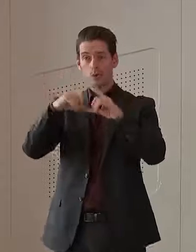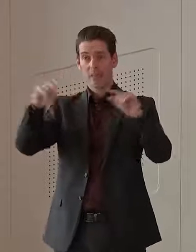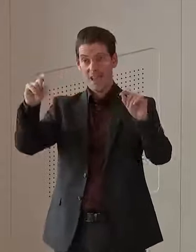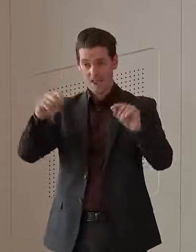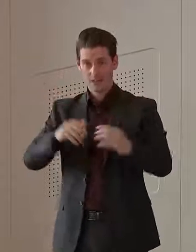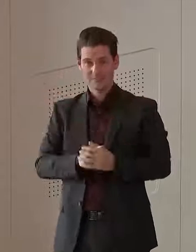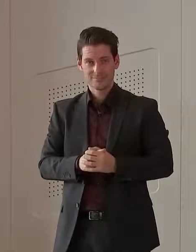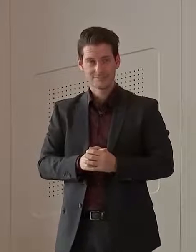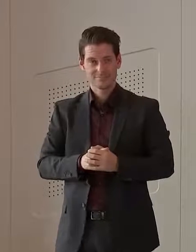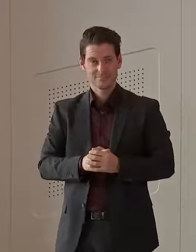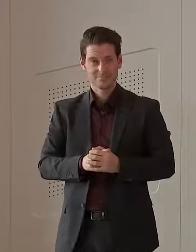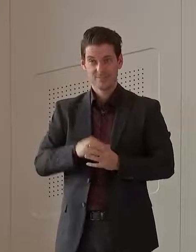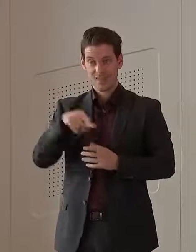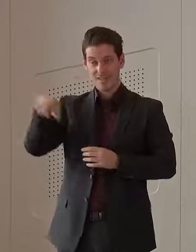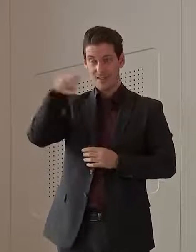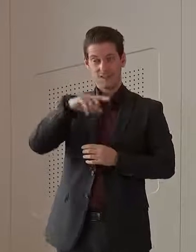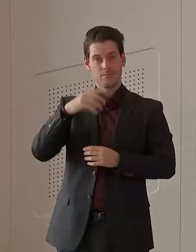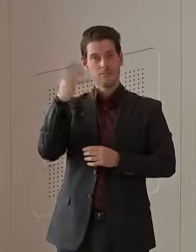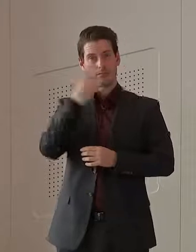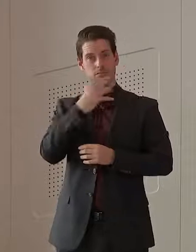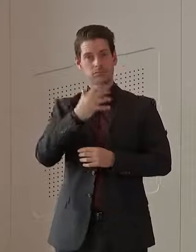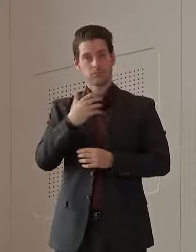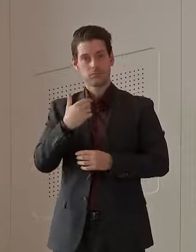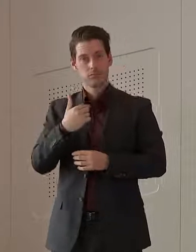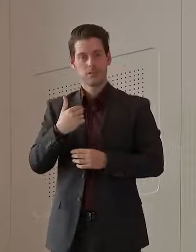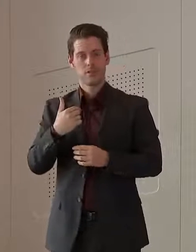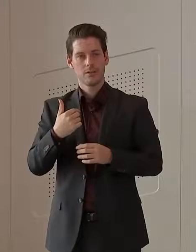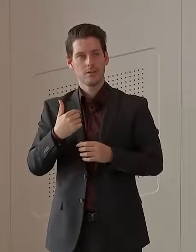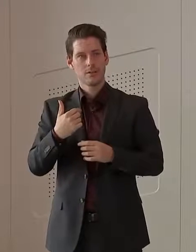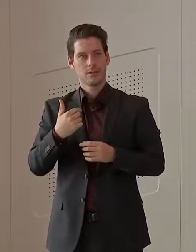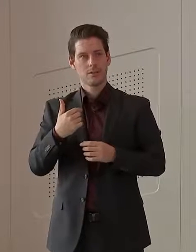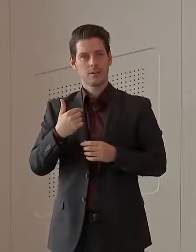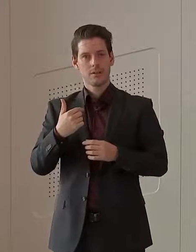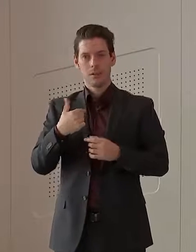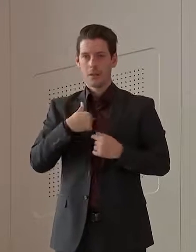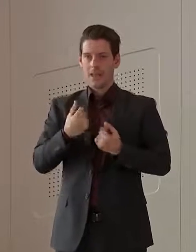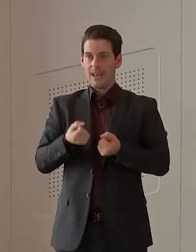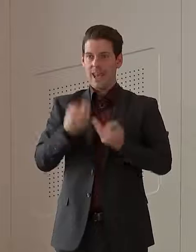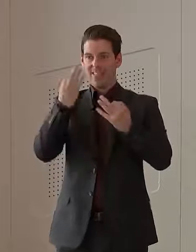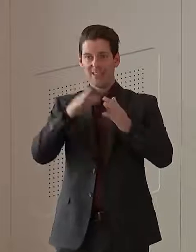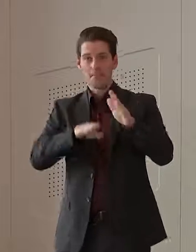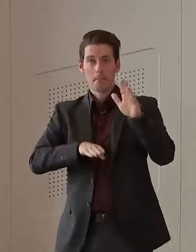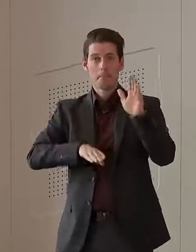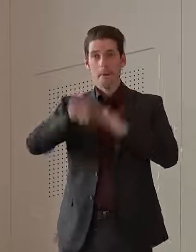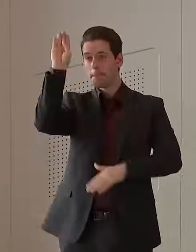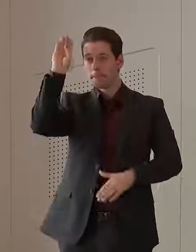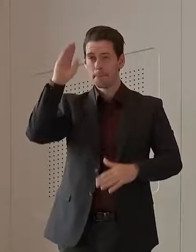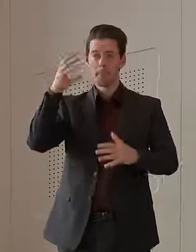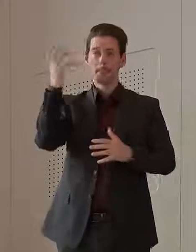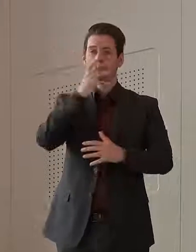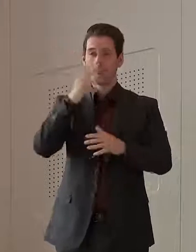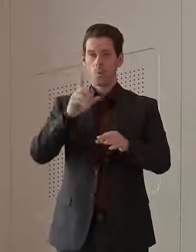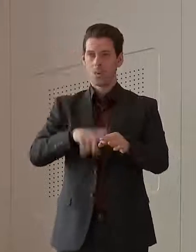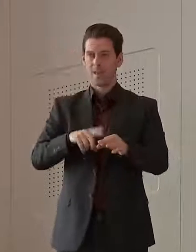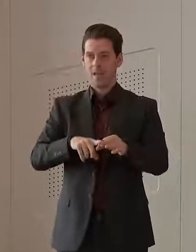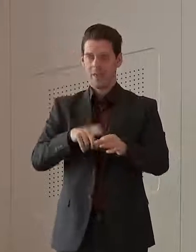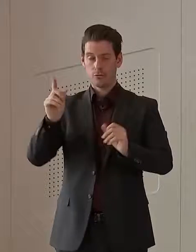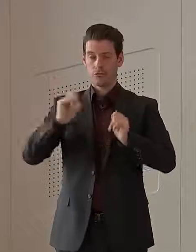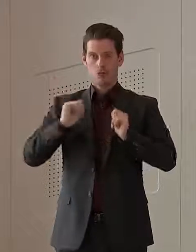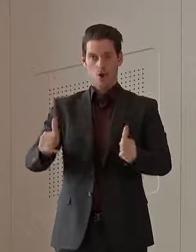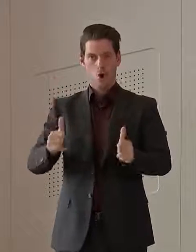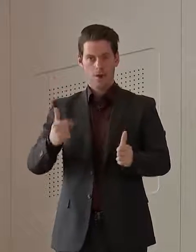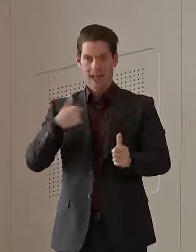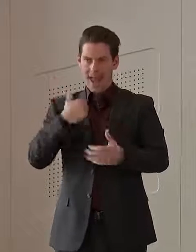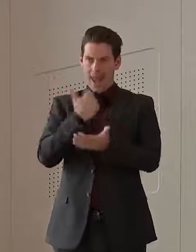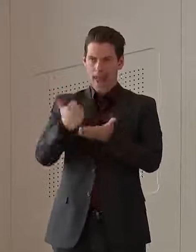that we have not had a wave, a significant wave in Queensland. Like they were just shocked